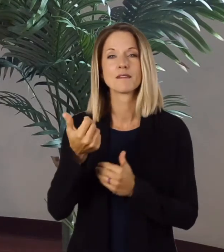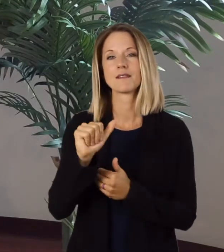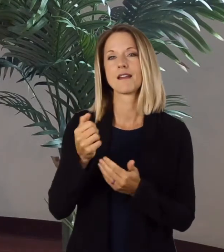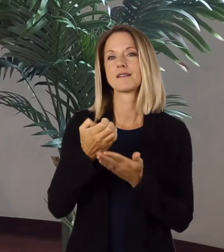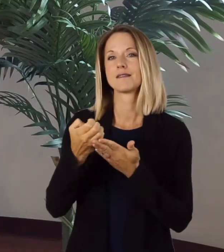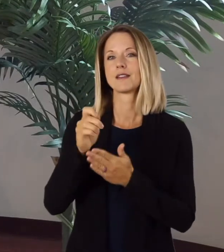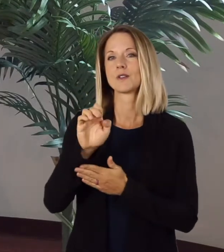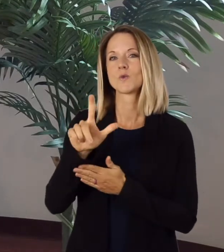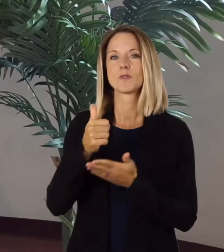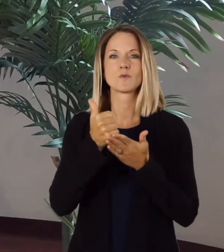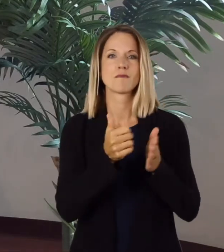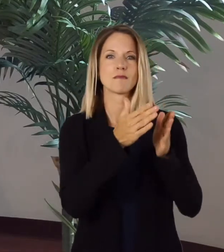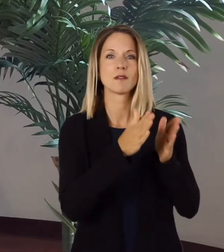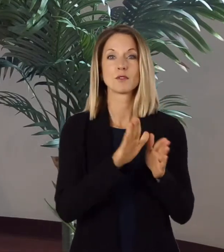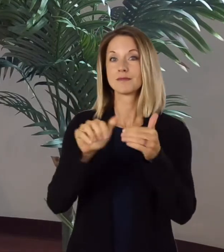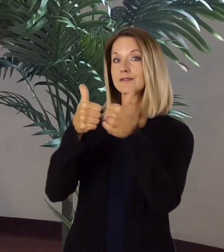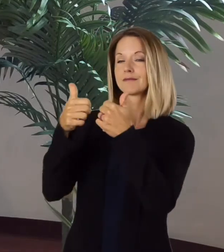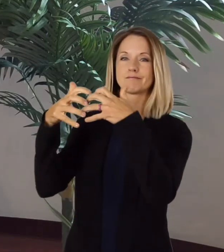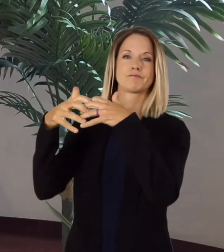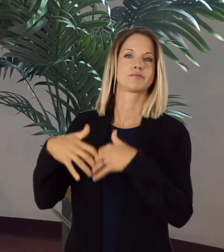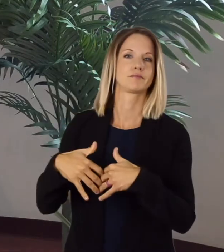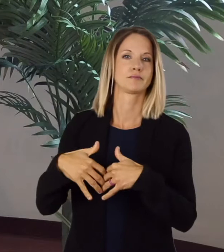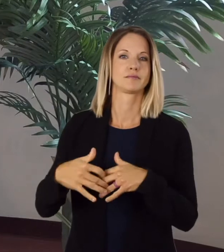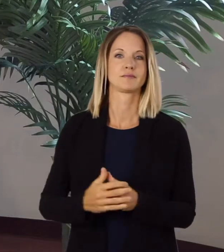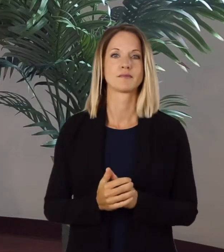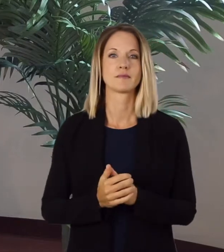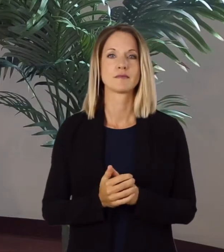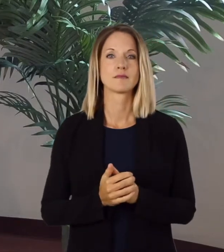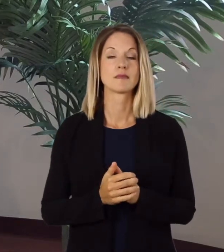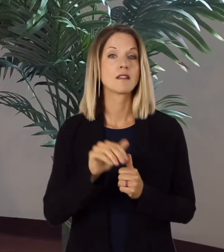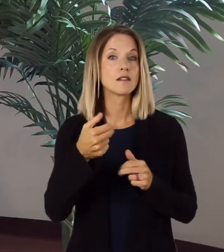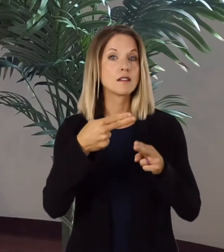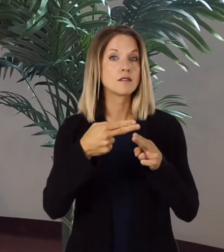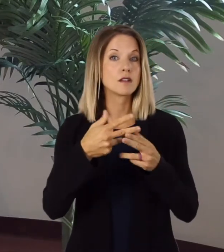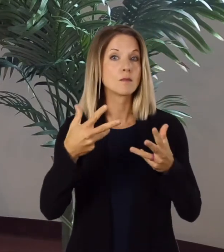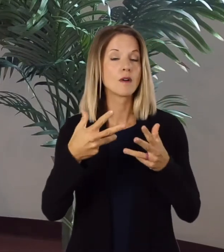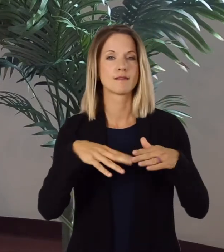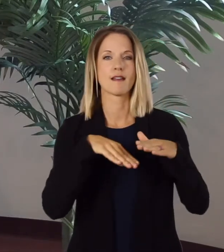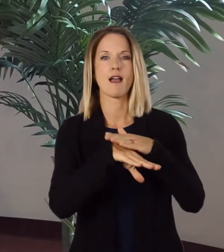a challenge. We also call it access technology or AT.